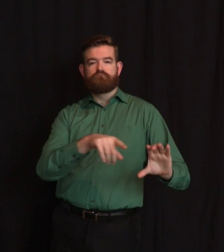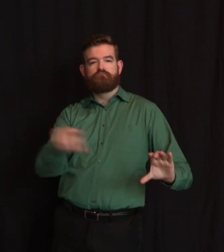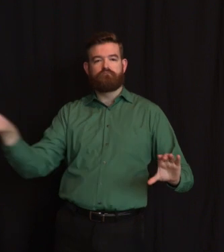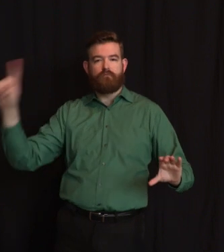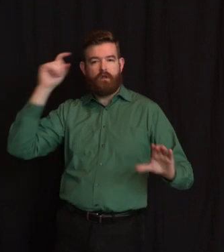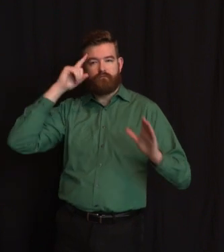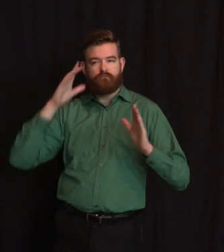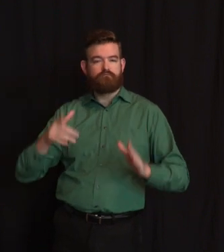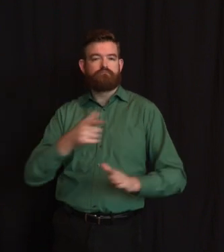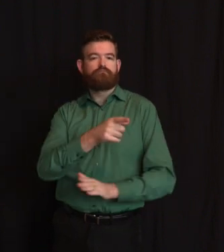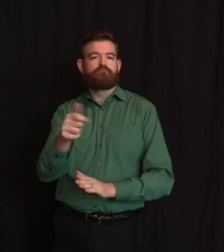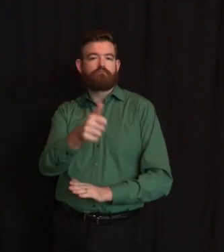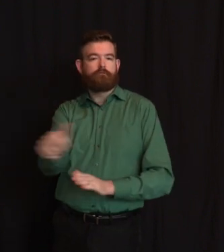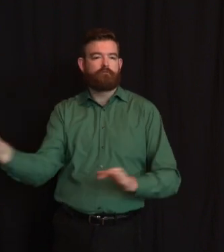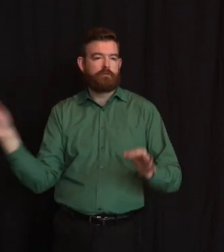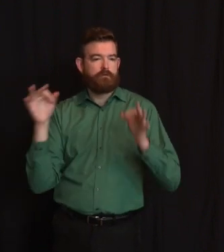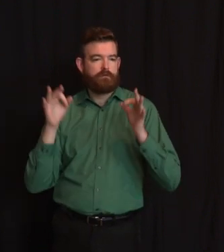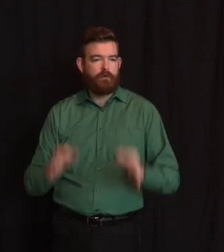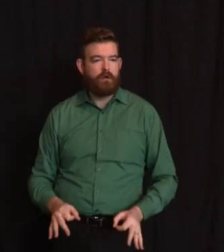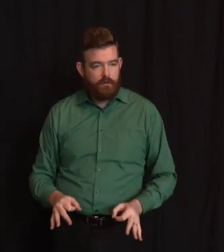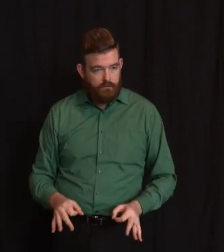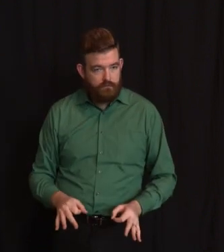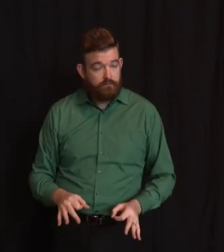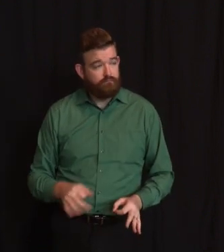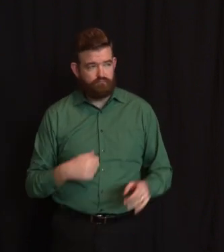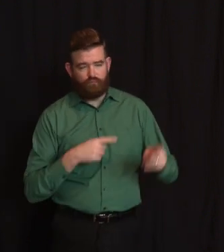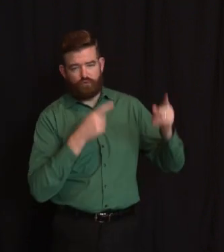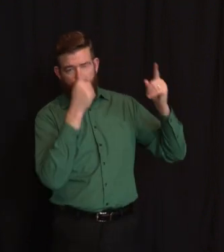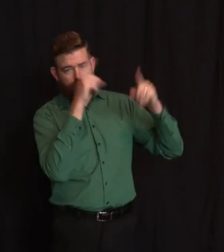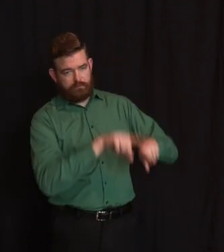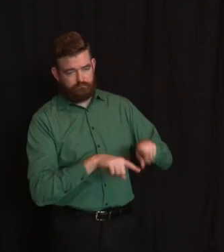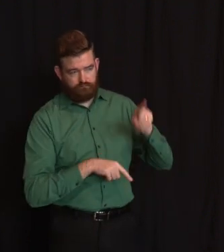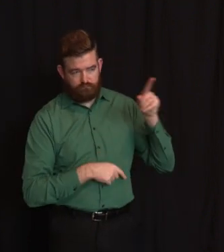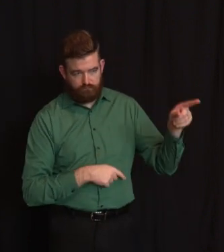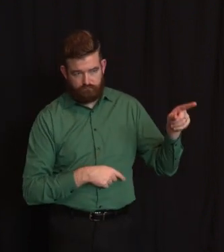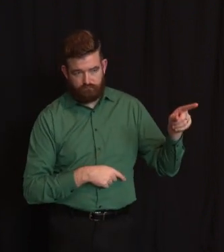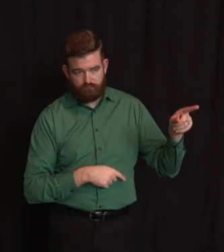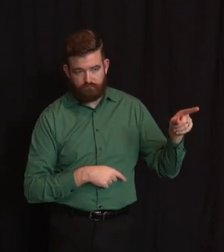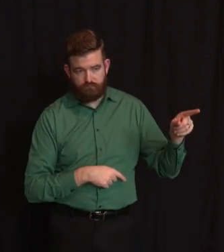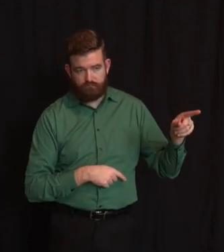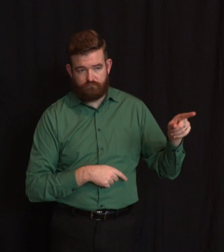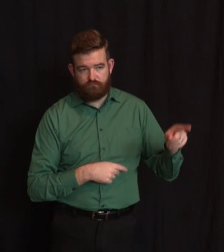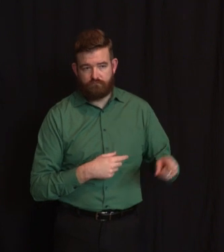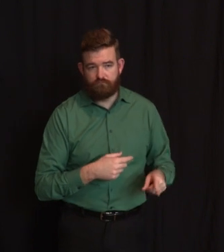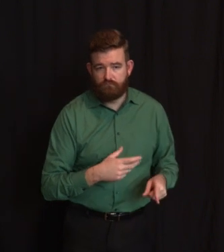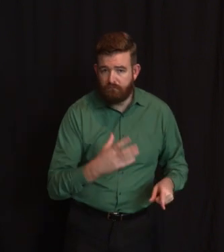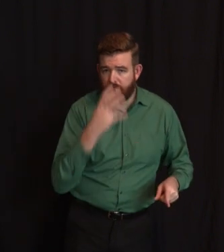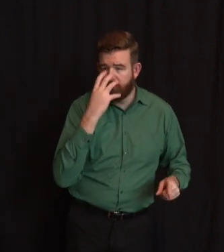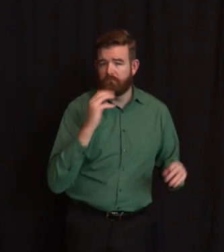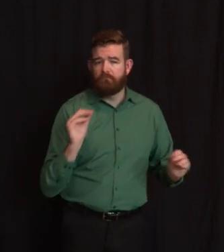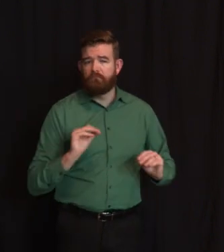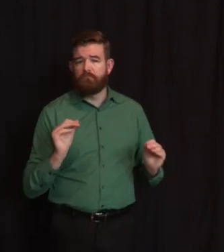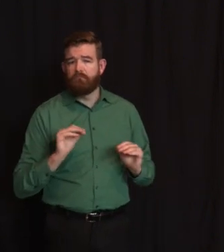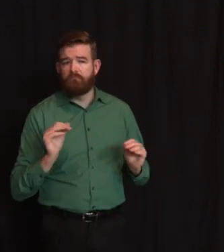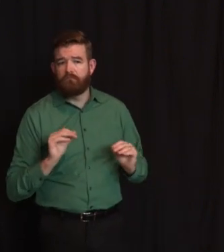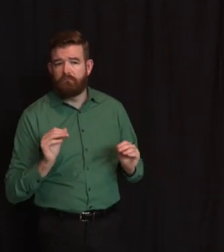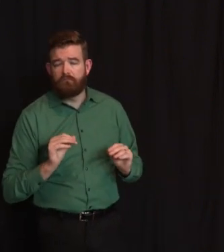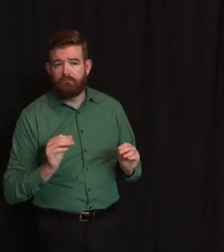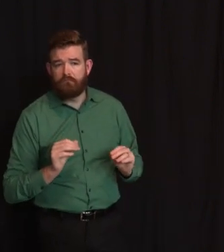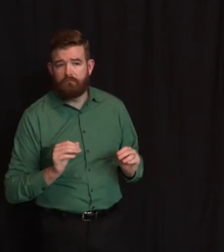just think it's a reality. I've said this before. I think there were three rings of responsibility here, and you all should come in if you see it differently.